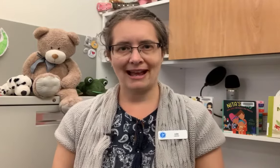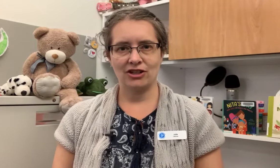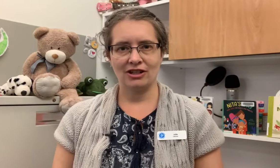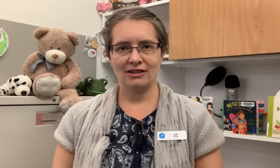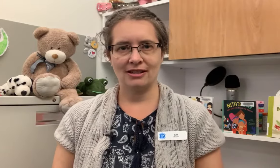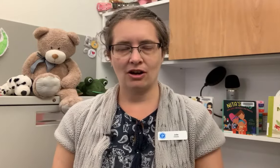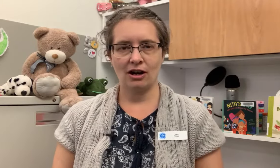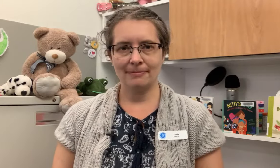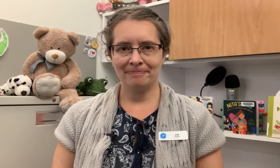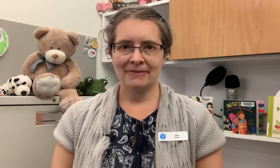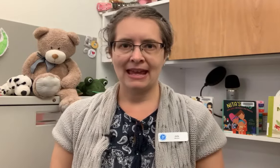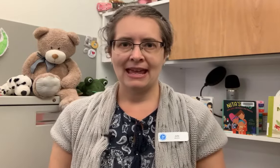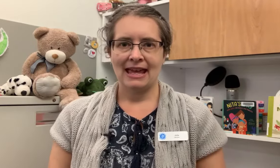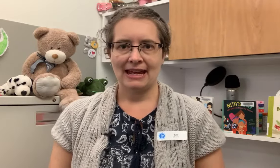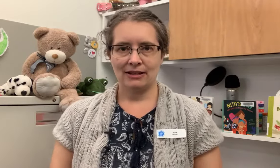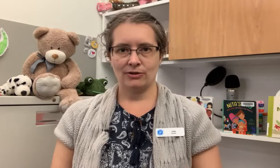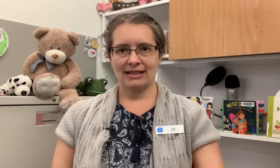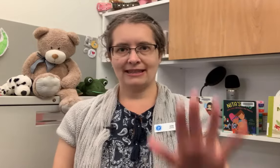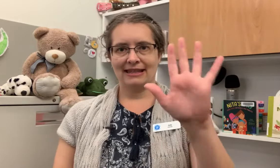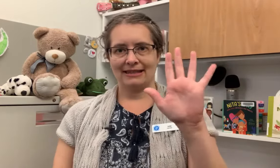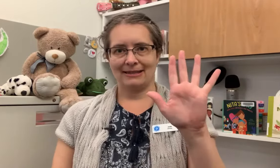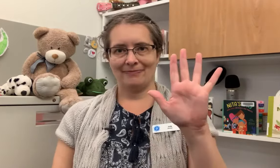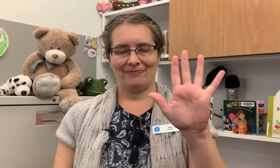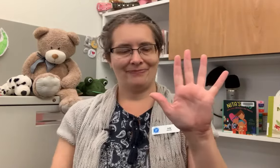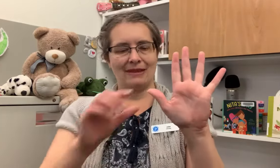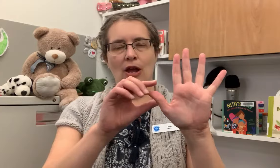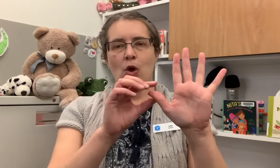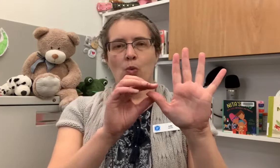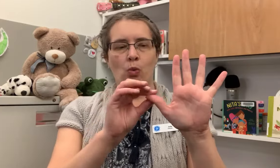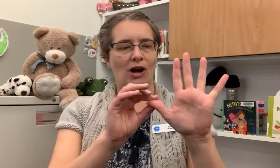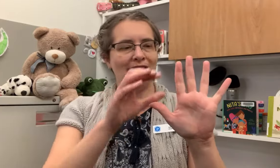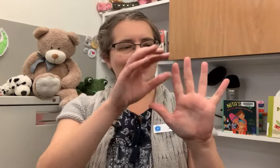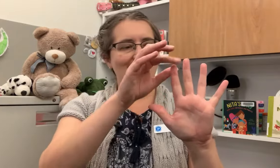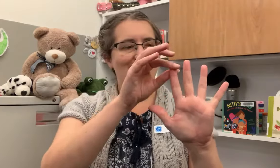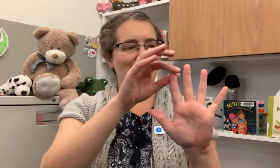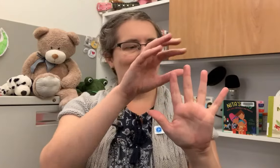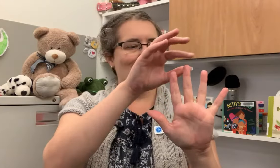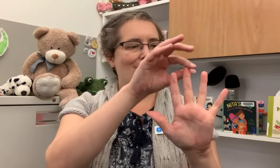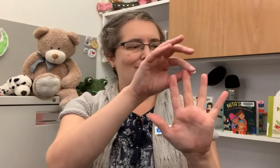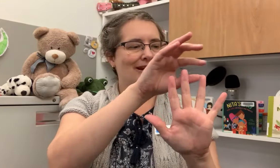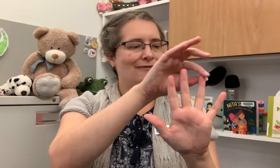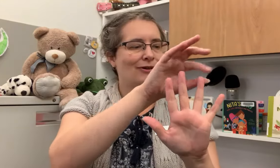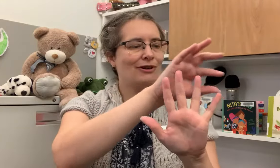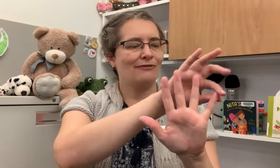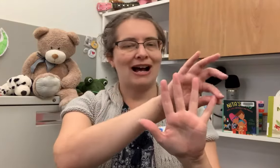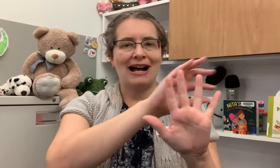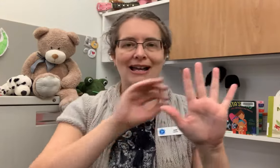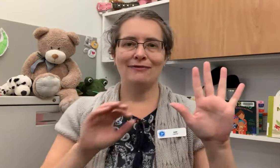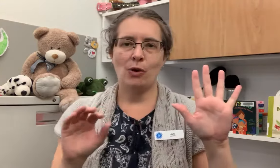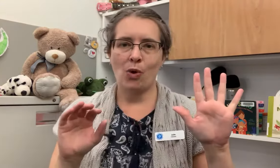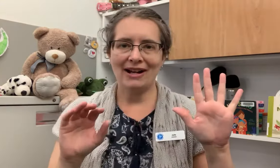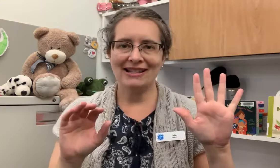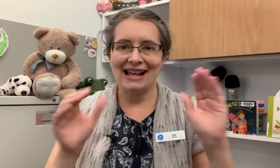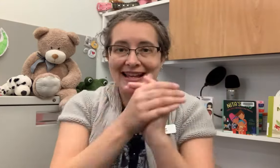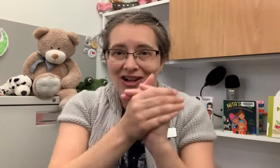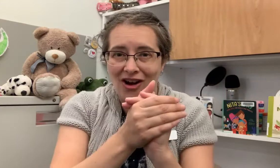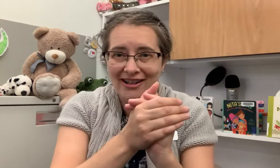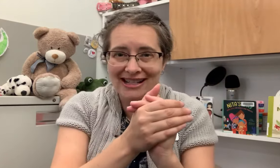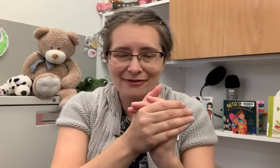actions are, and it goes like this, 1, 2, 3, 4, 5, Once I Caught a